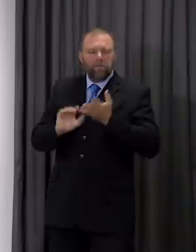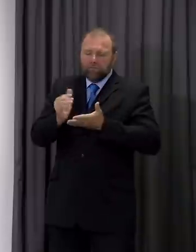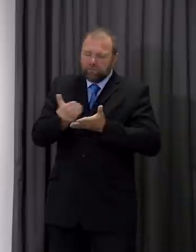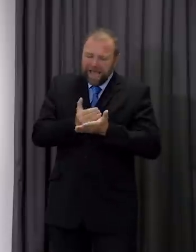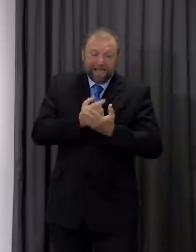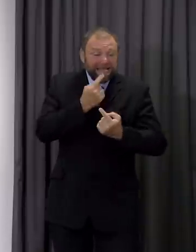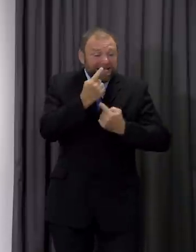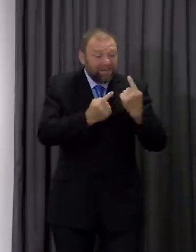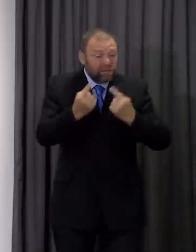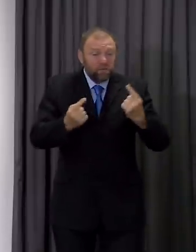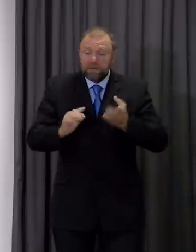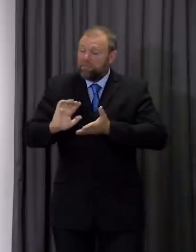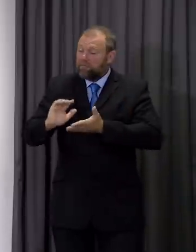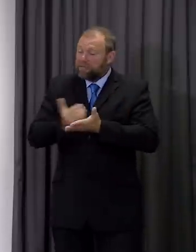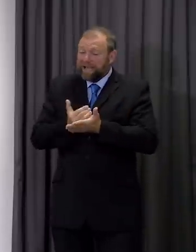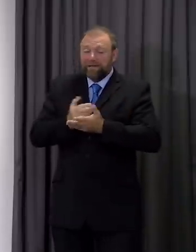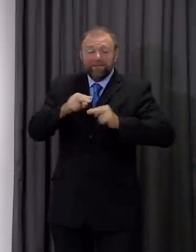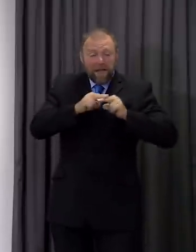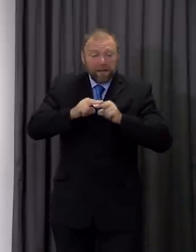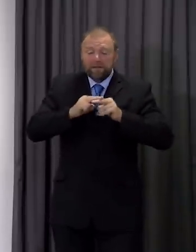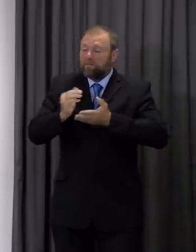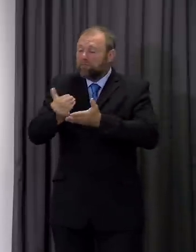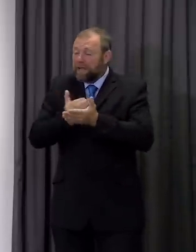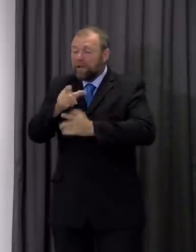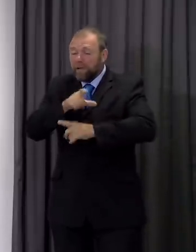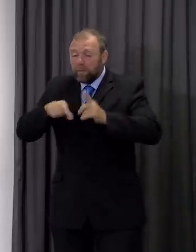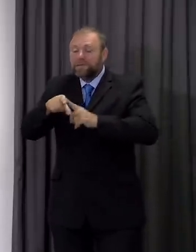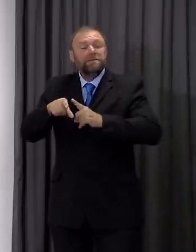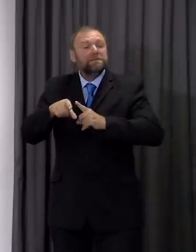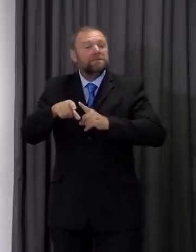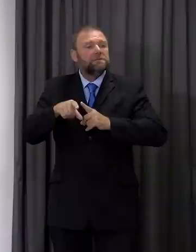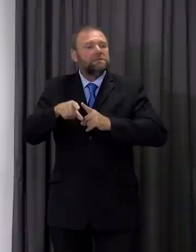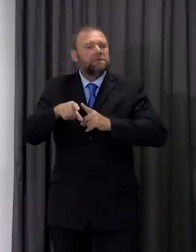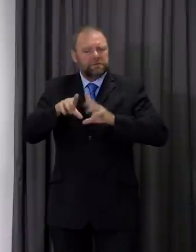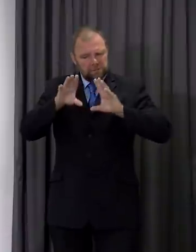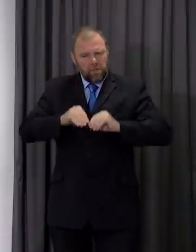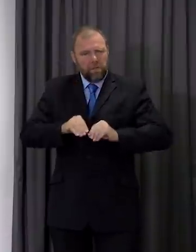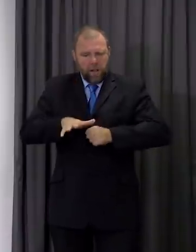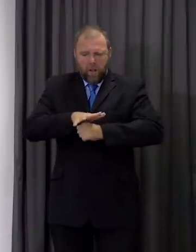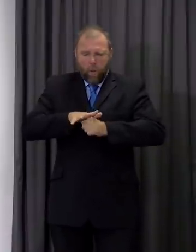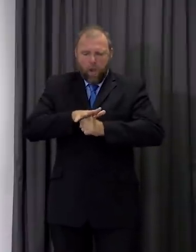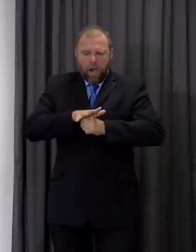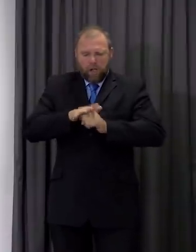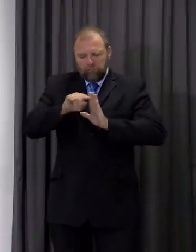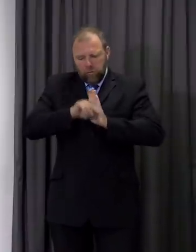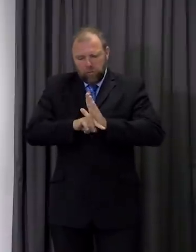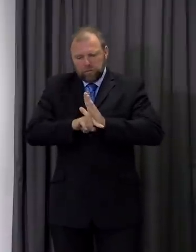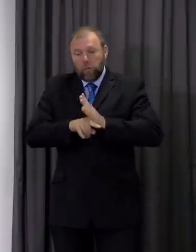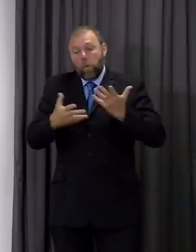families and communities and try to avoid more significant local or potentially national action